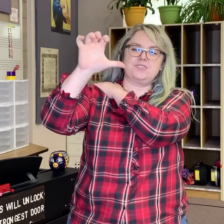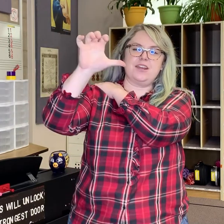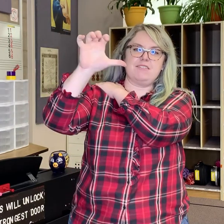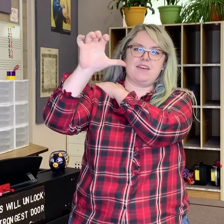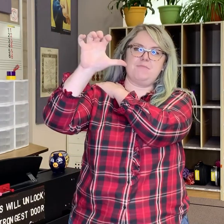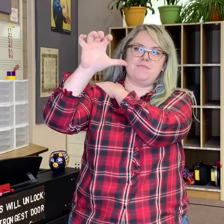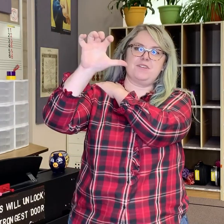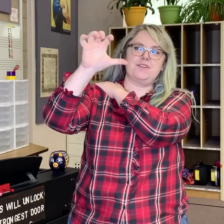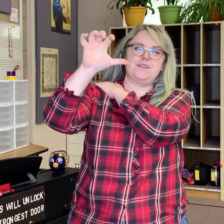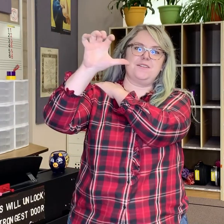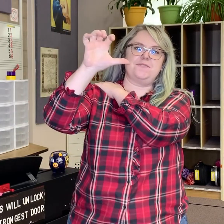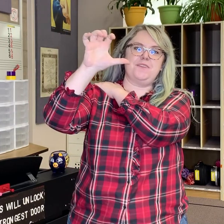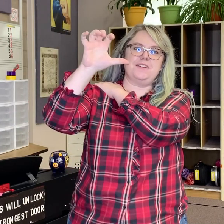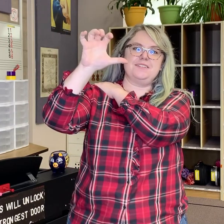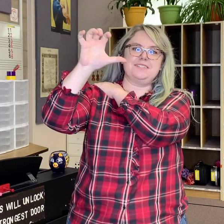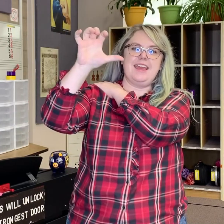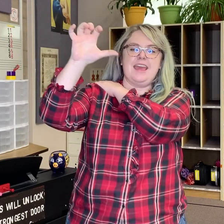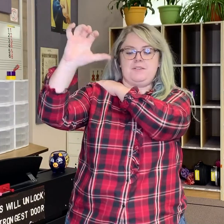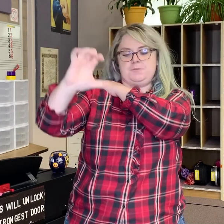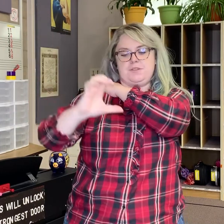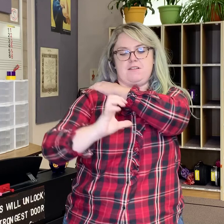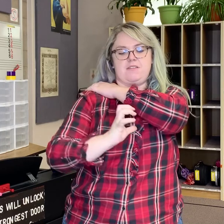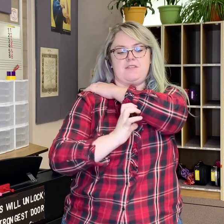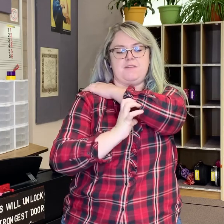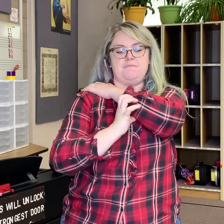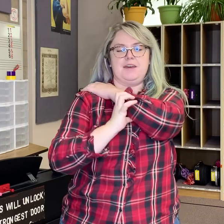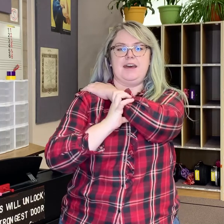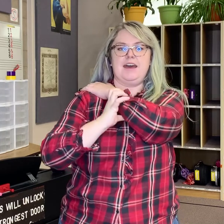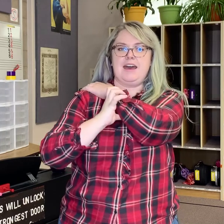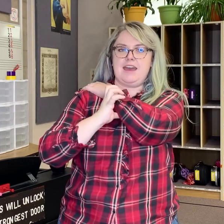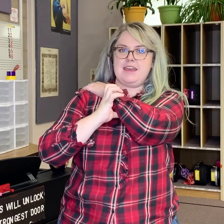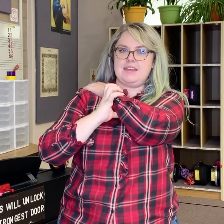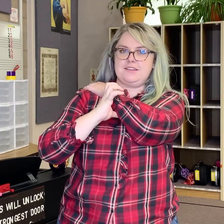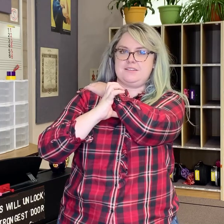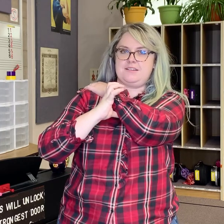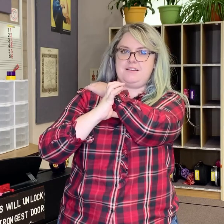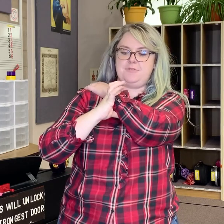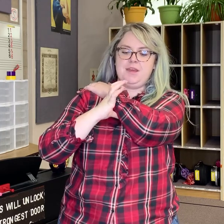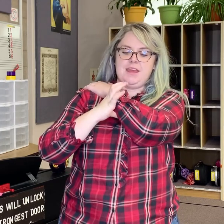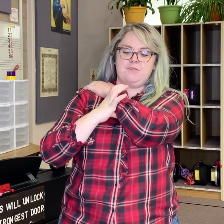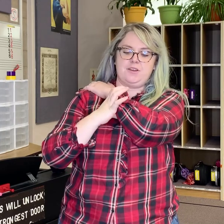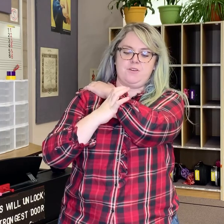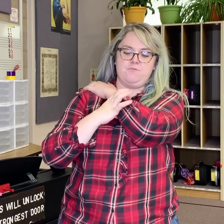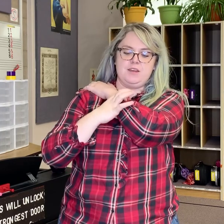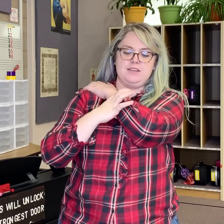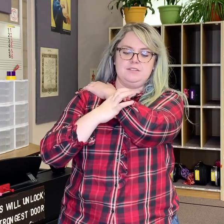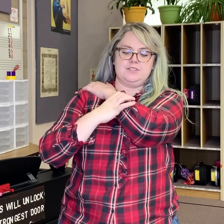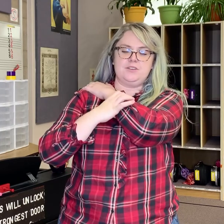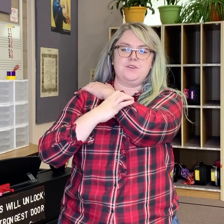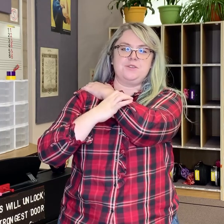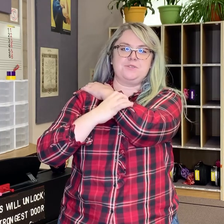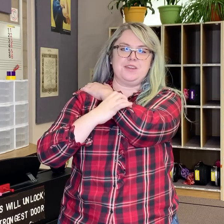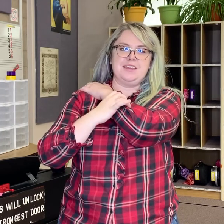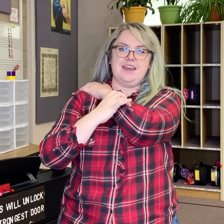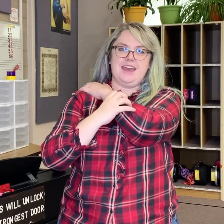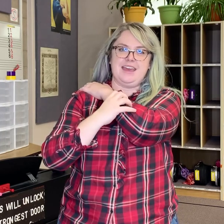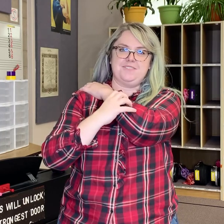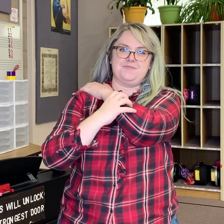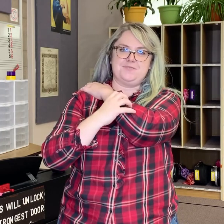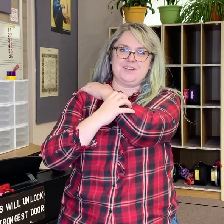Straight thumb, curved fingers and let's put our thumb behind our arm. We're gonna go one two three and four.